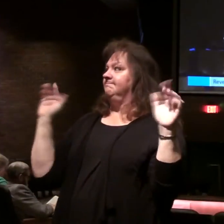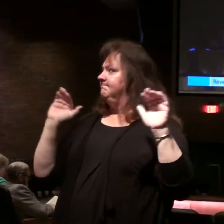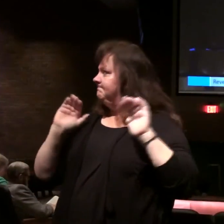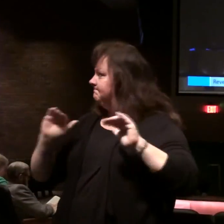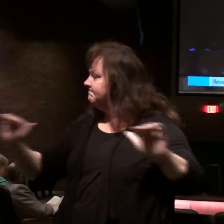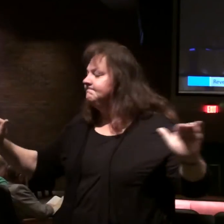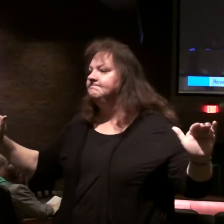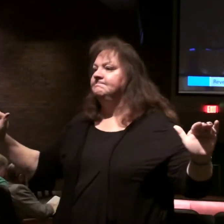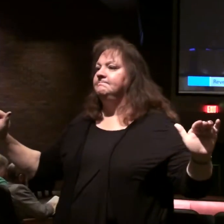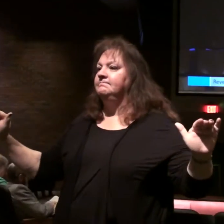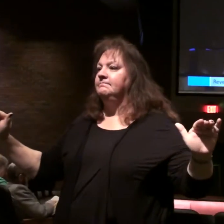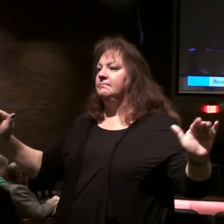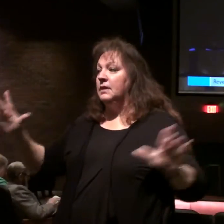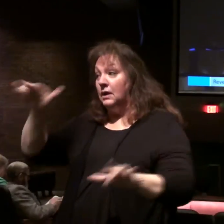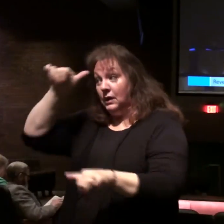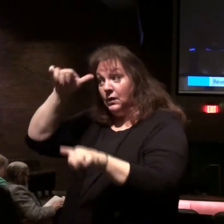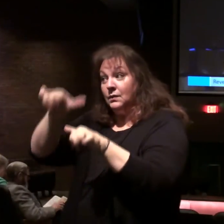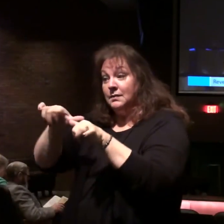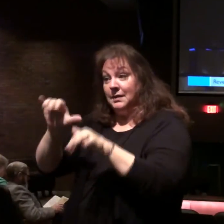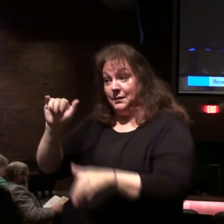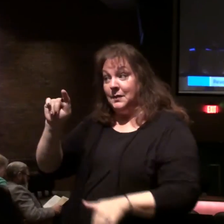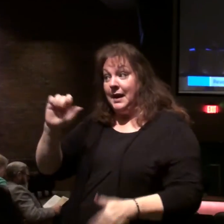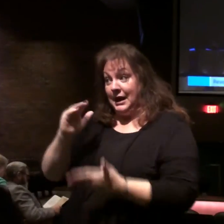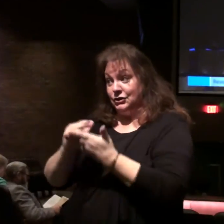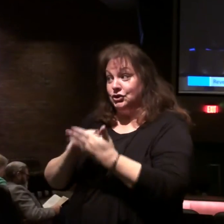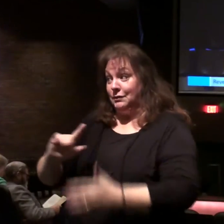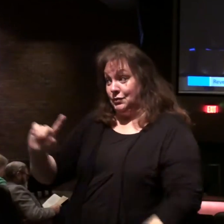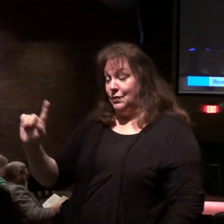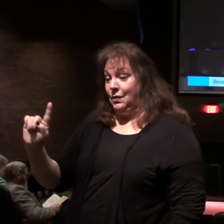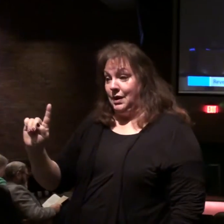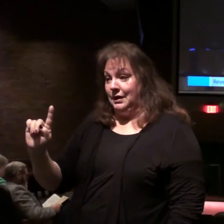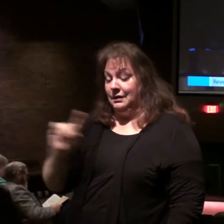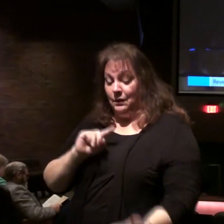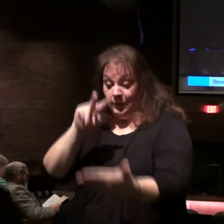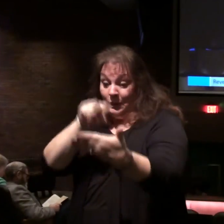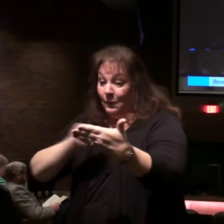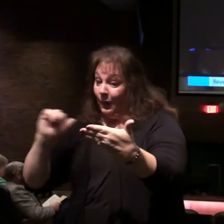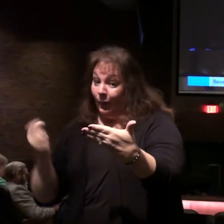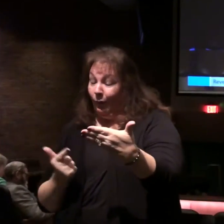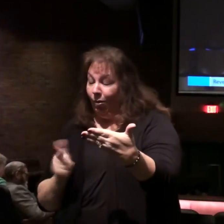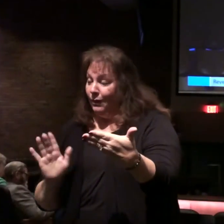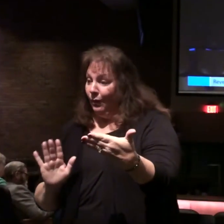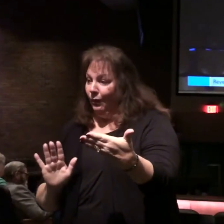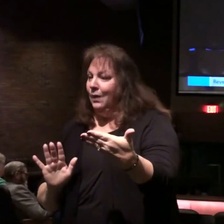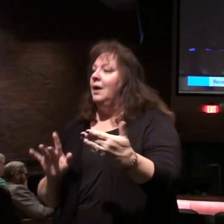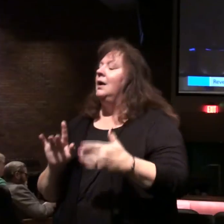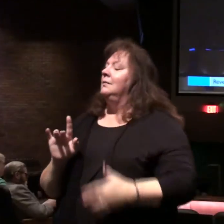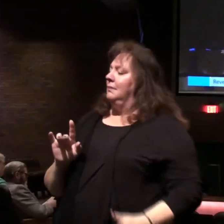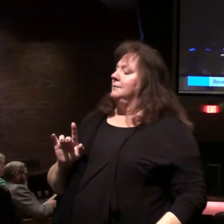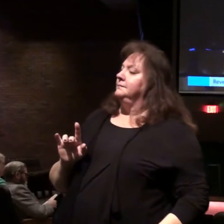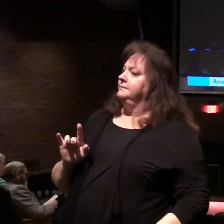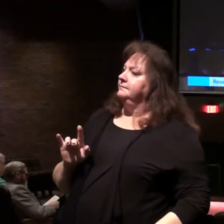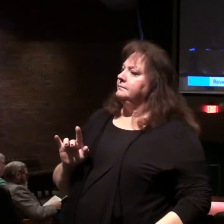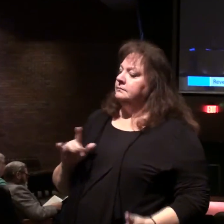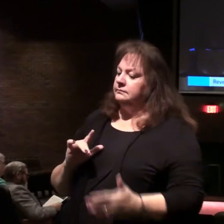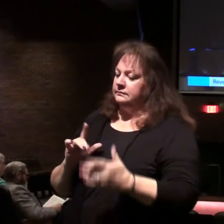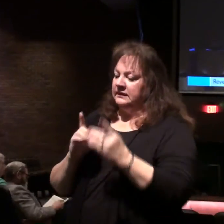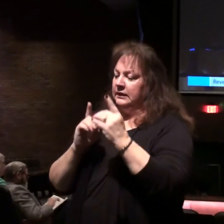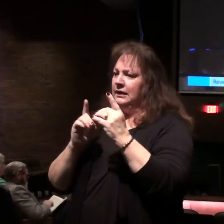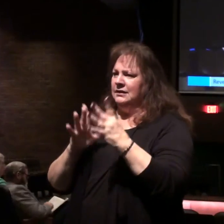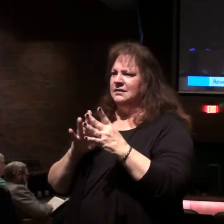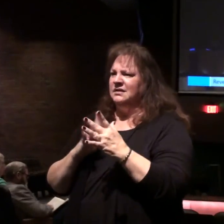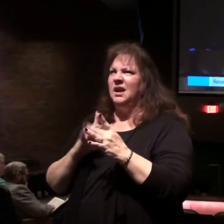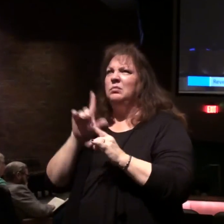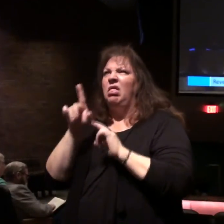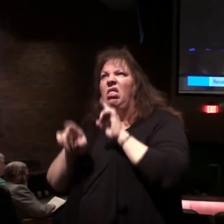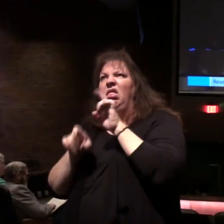And remember, in Acts 1, we didn't read it all, but as the disciples have had